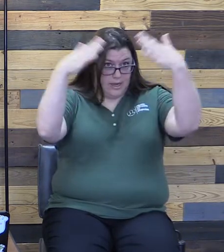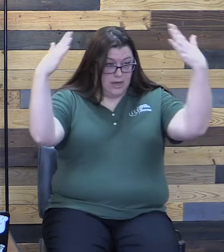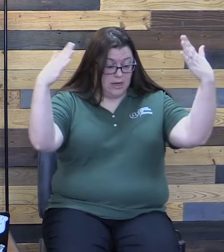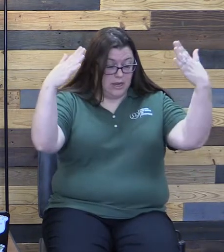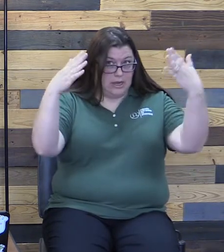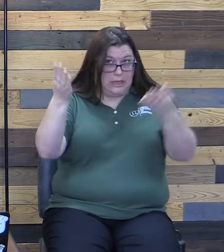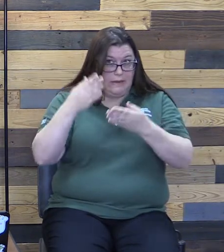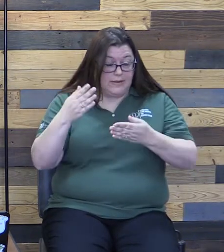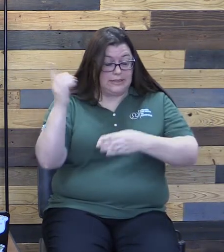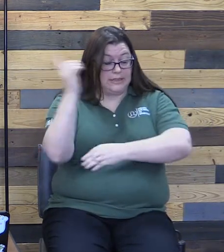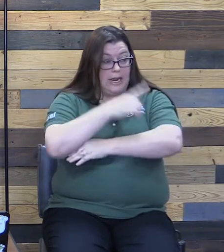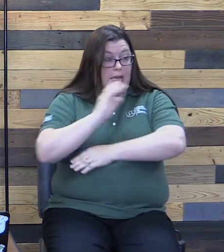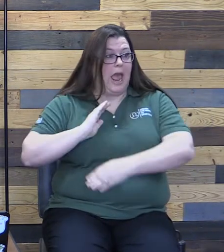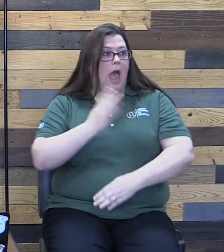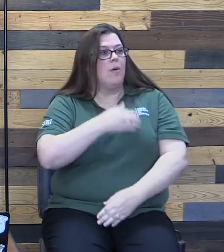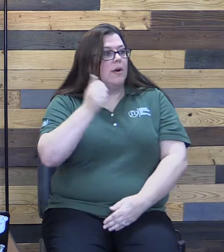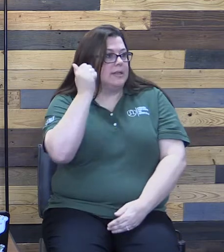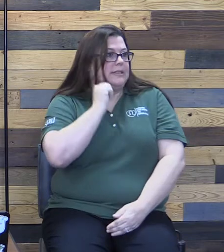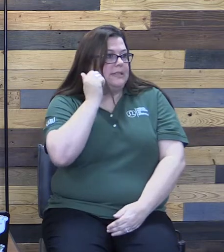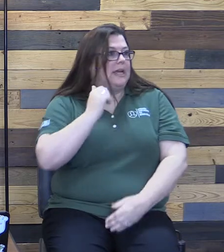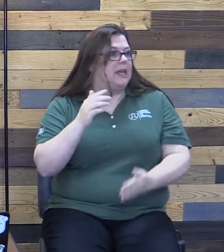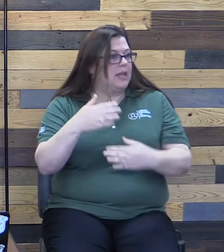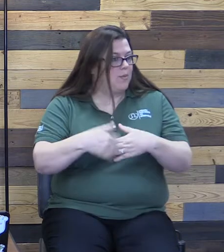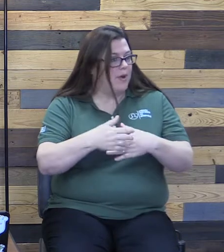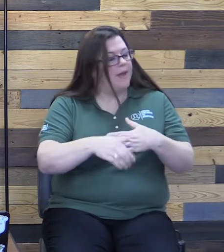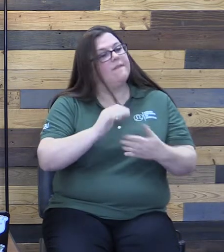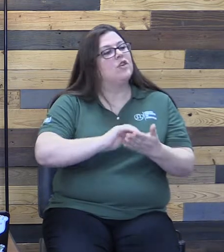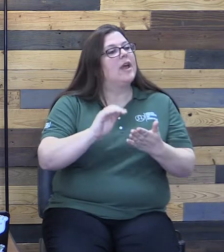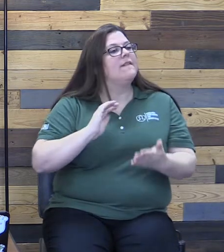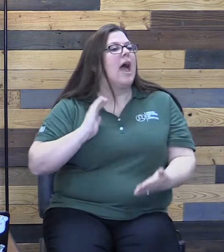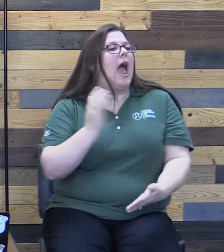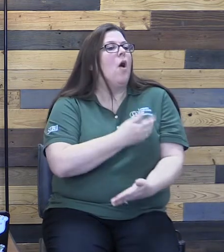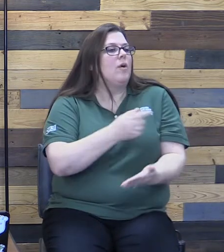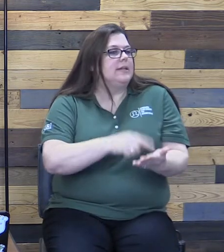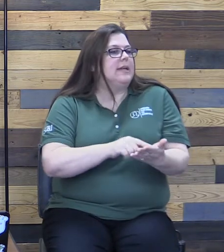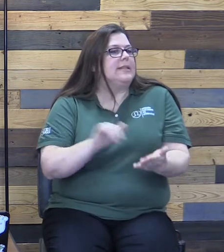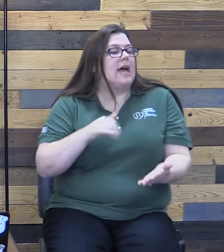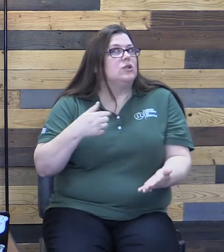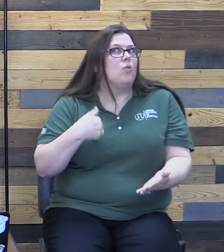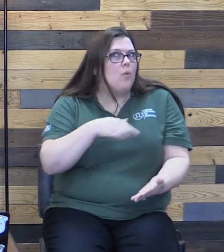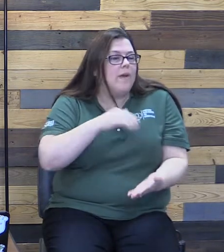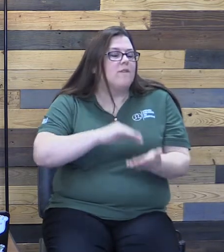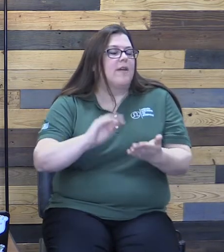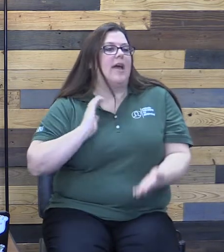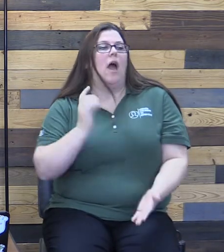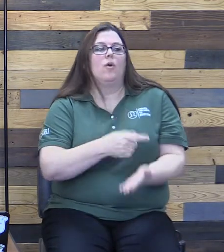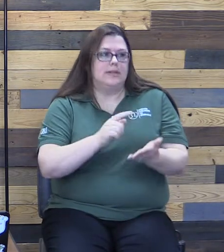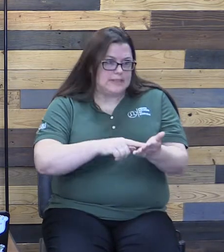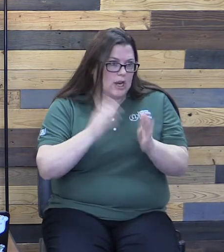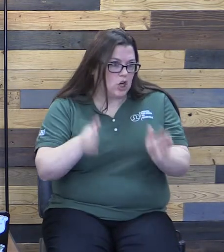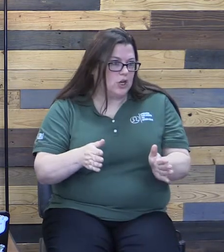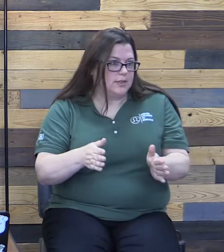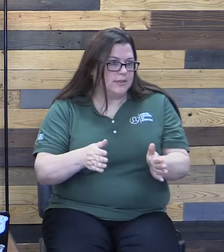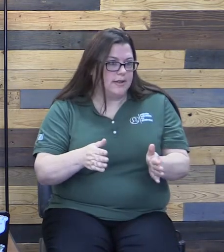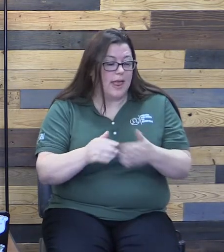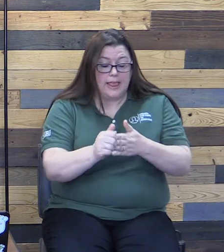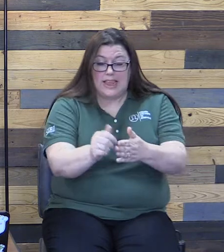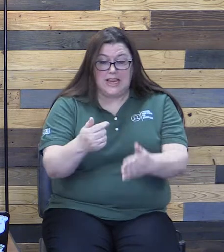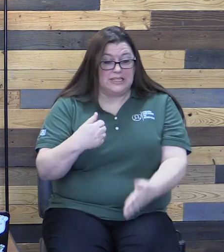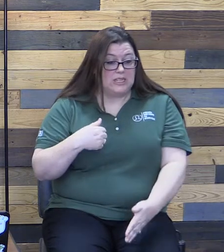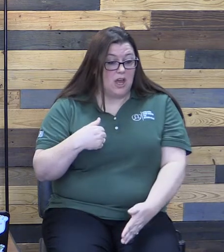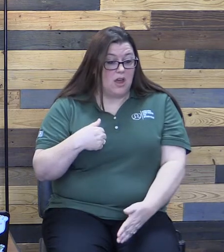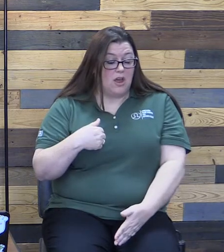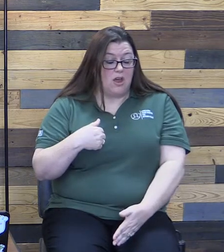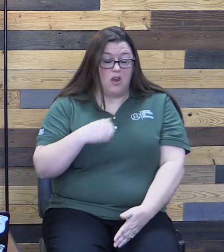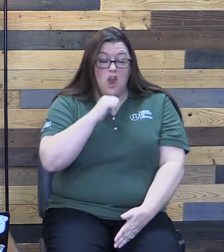daily bread. Forgive us our debts as we forgive our debtors. And lead us not into temptation, but